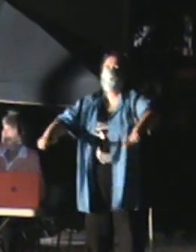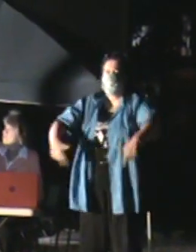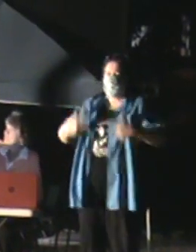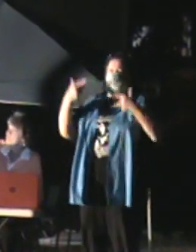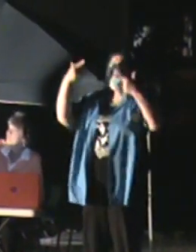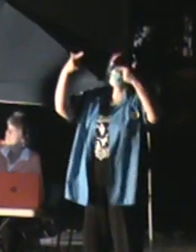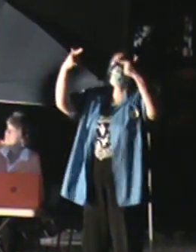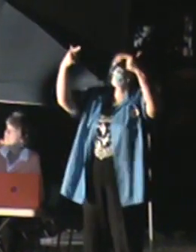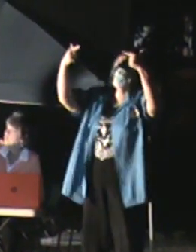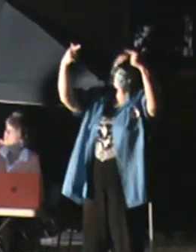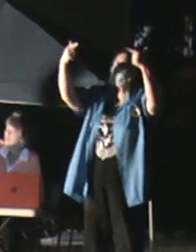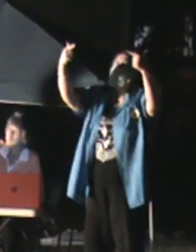again